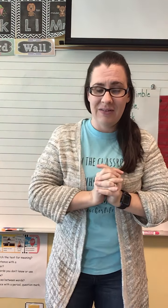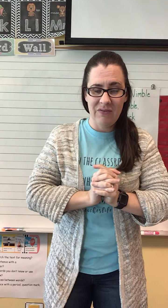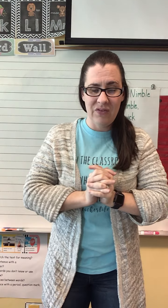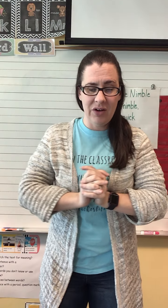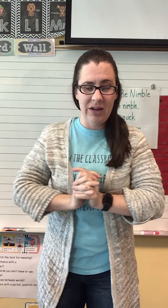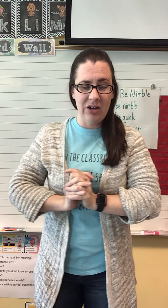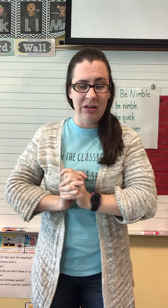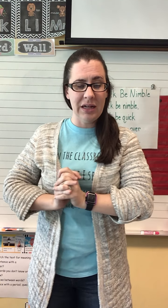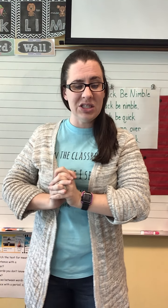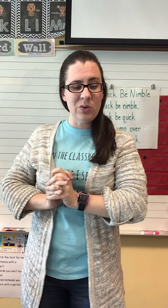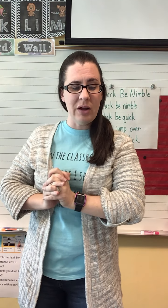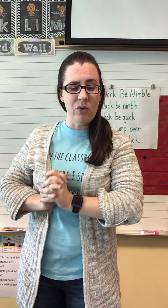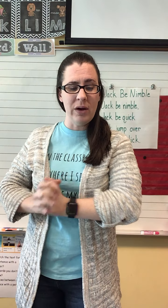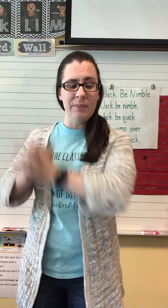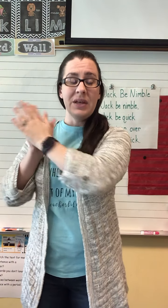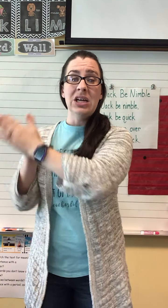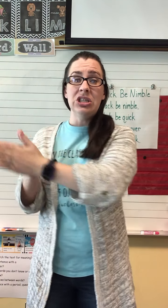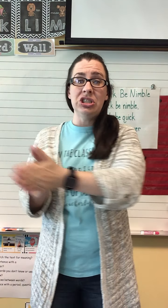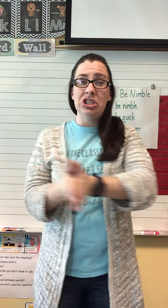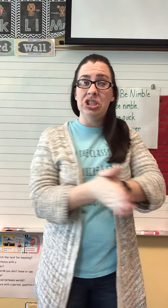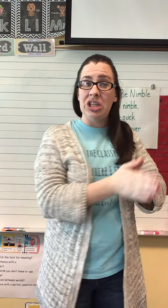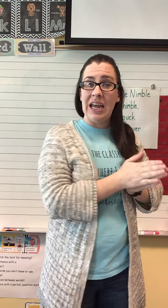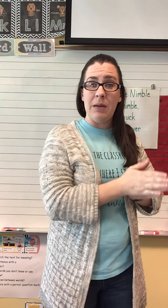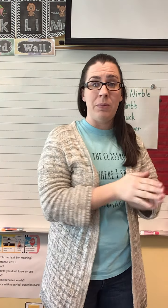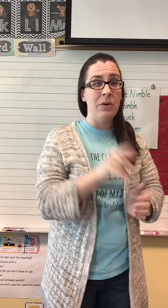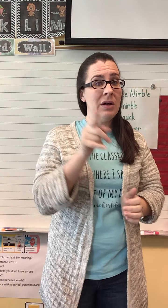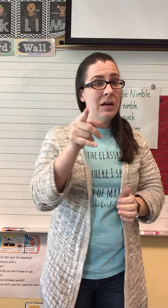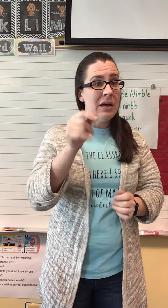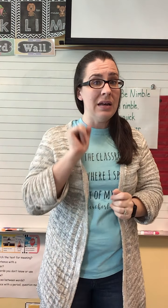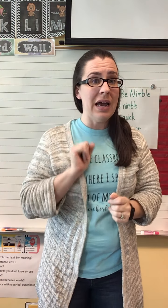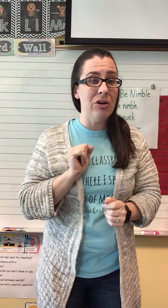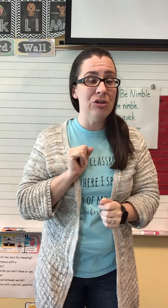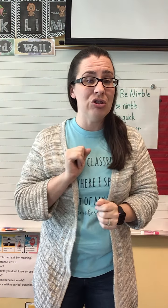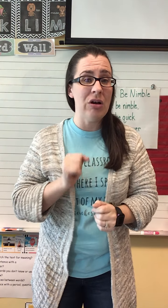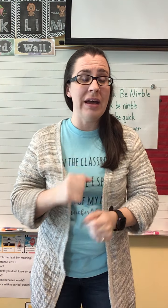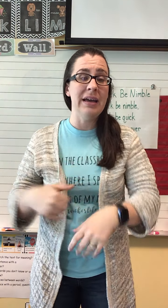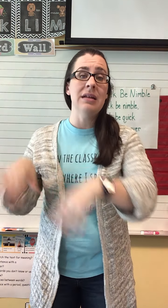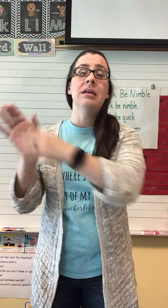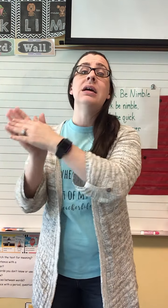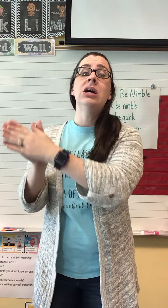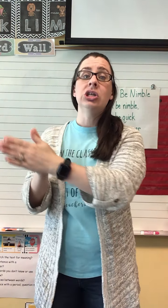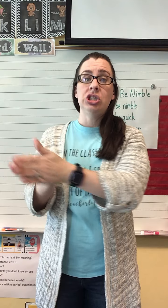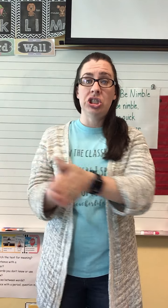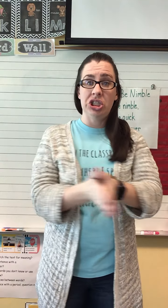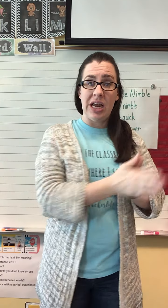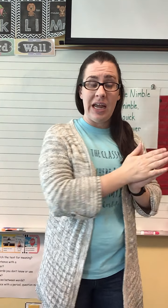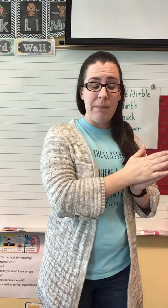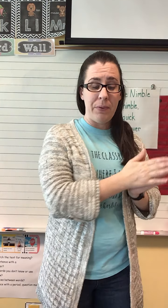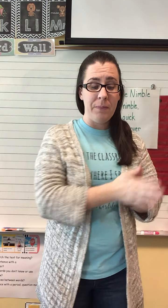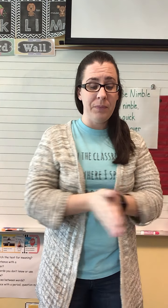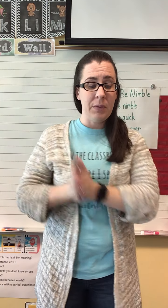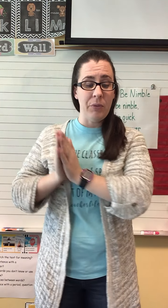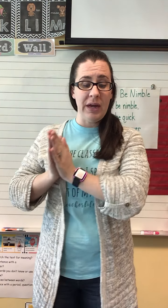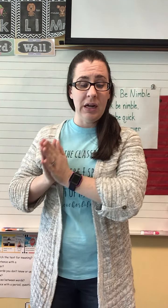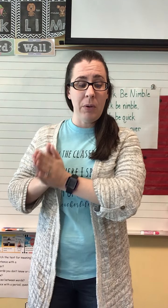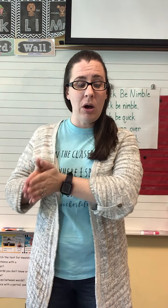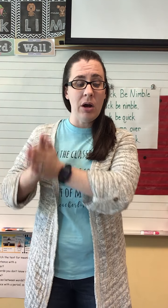Very good. Let's do another one. Shape. Shape. Now, you try it. Shape. Break it apart.